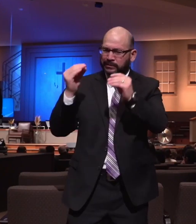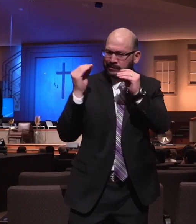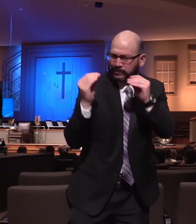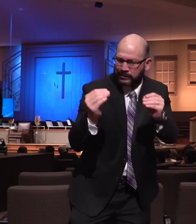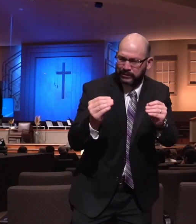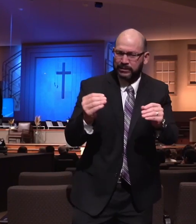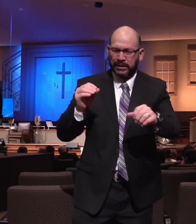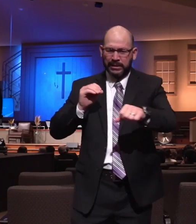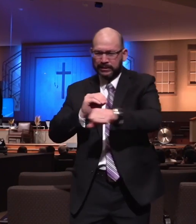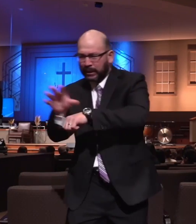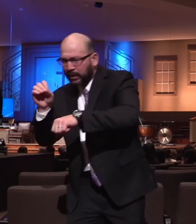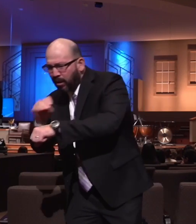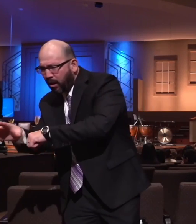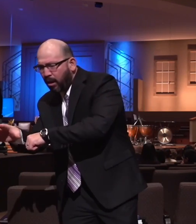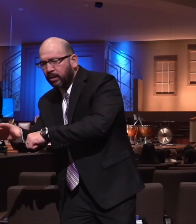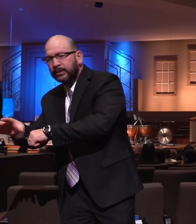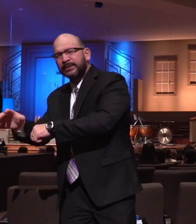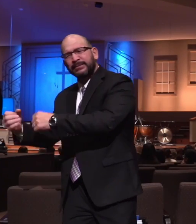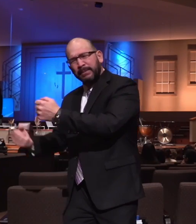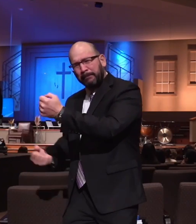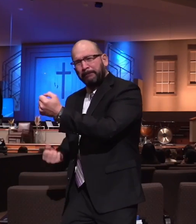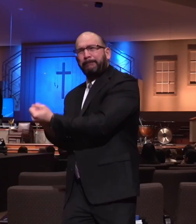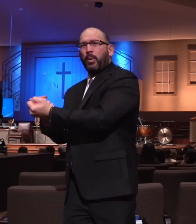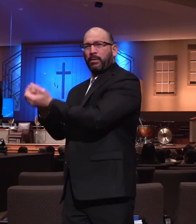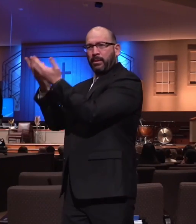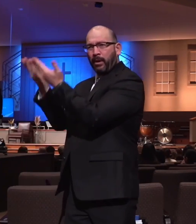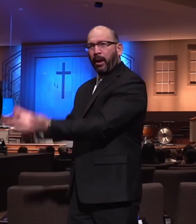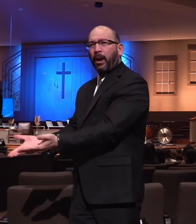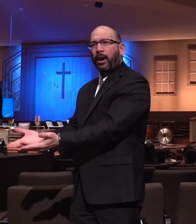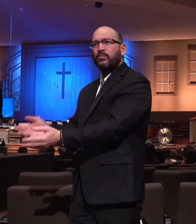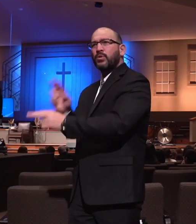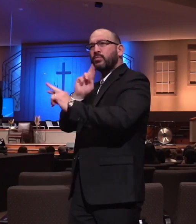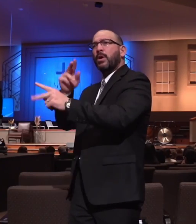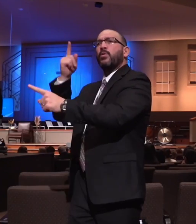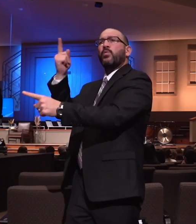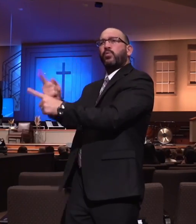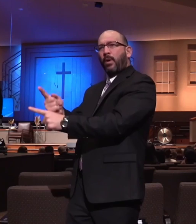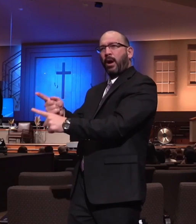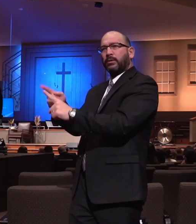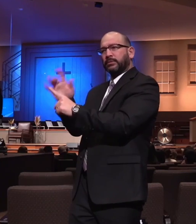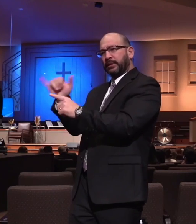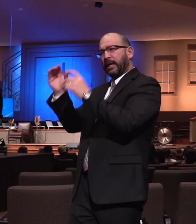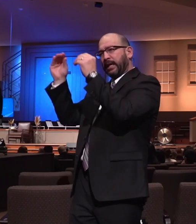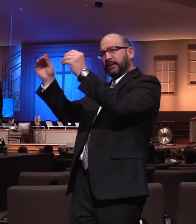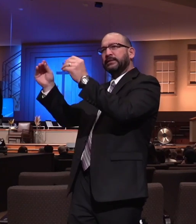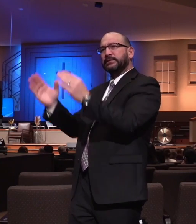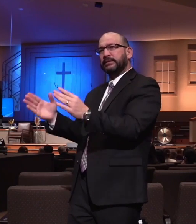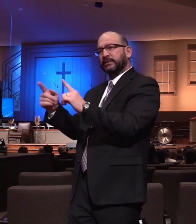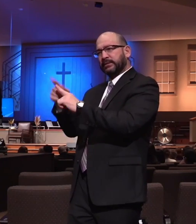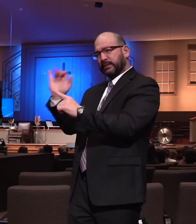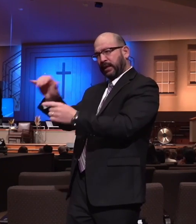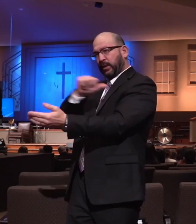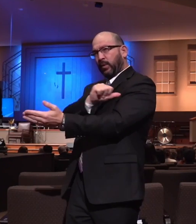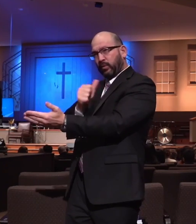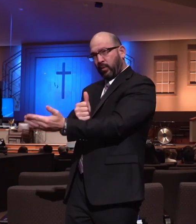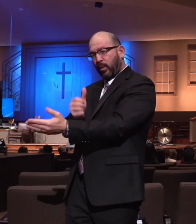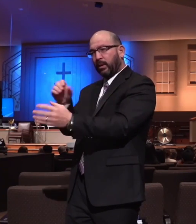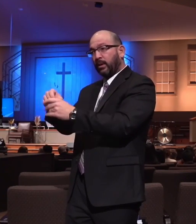see and learn is by the way you're responding to the teaching and to the authority that is given in the home. And so, by